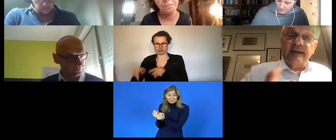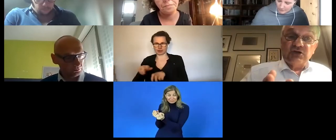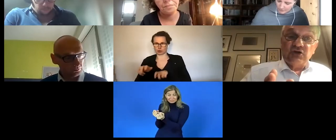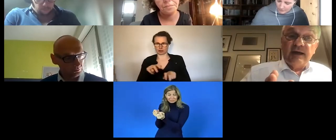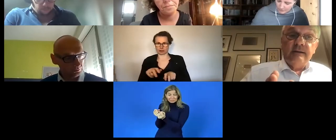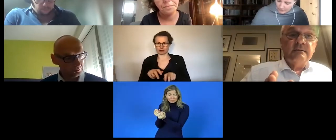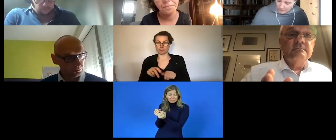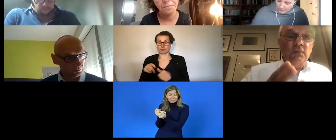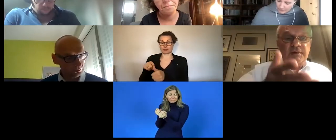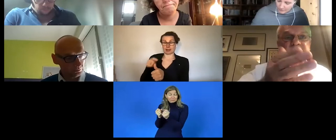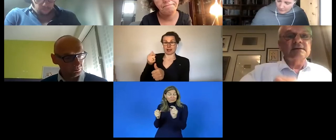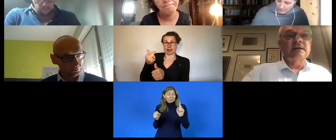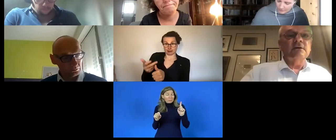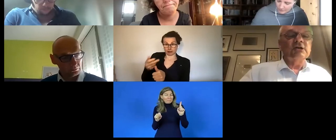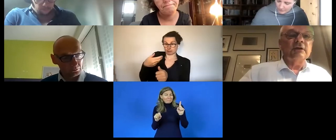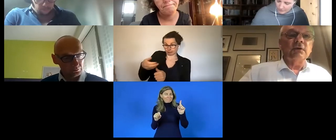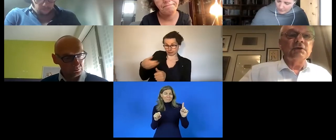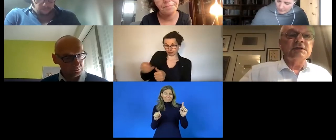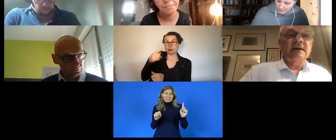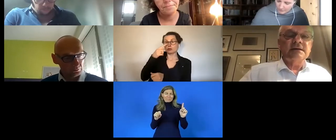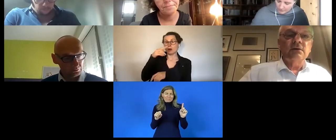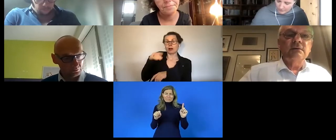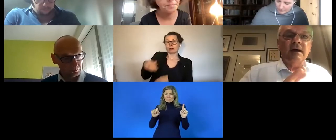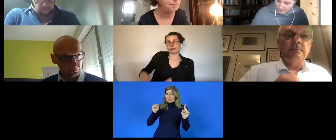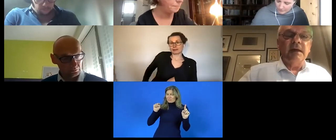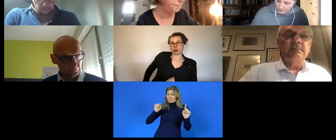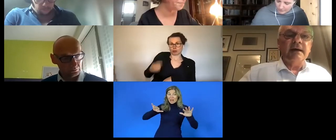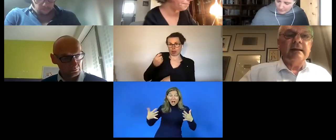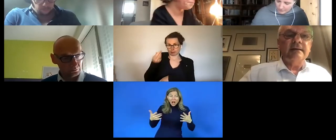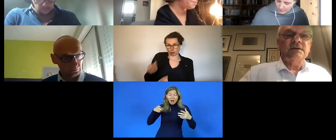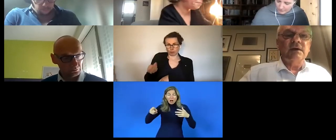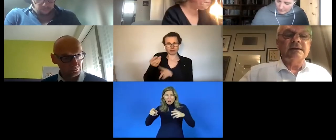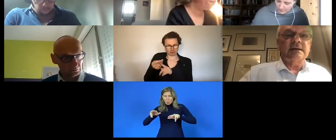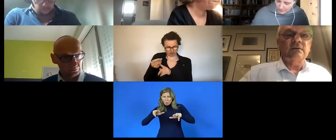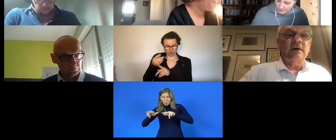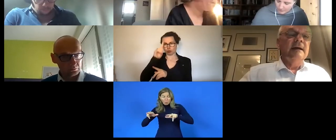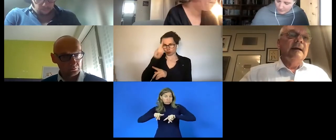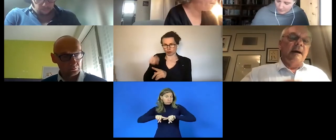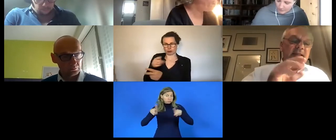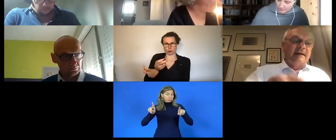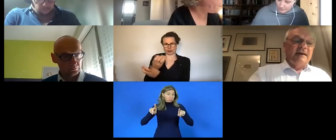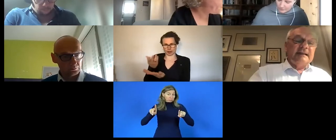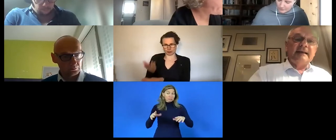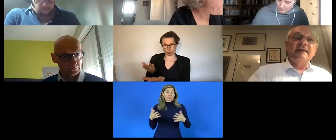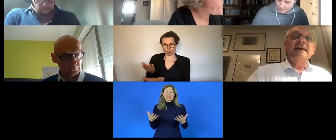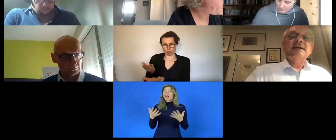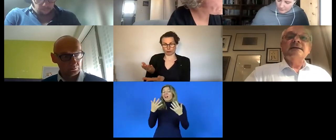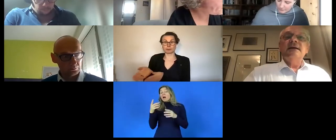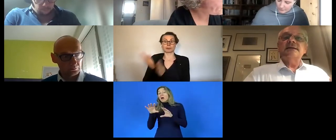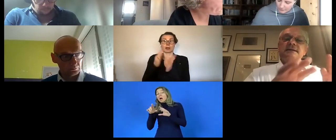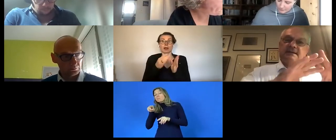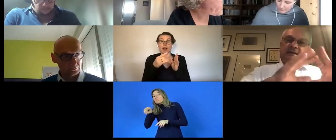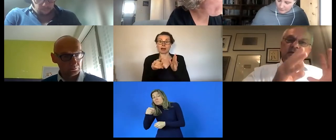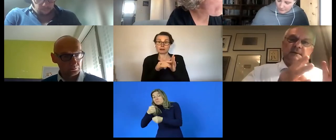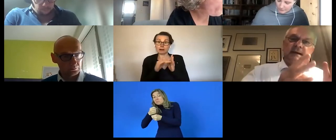completely um differently organized some of them get a bit of pocket money some of the